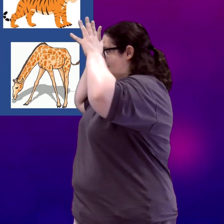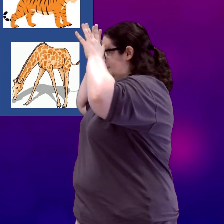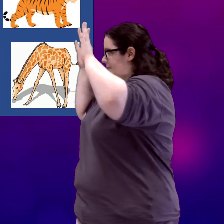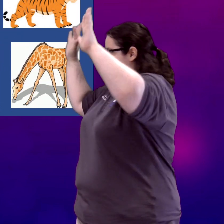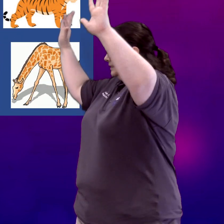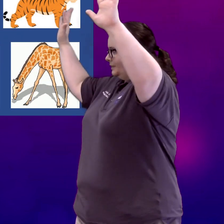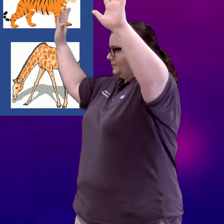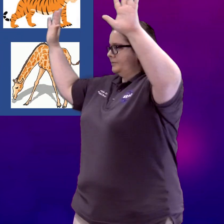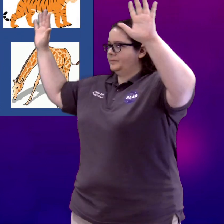Deer.